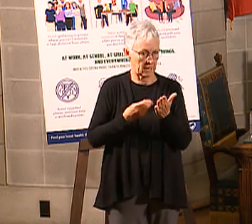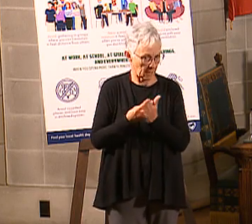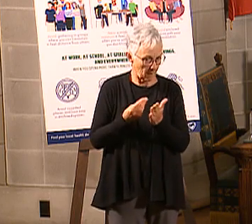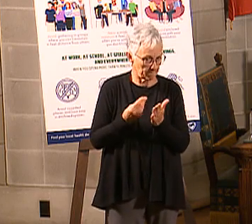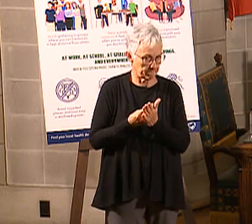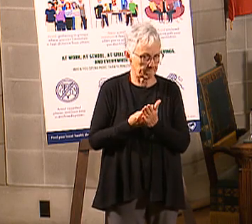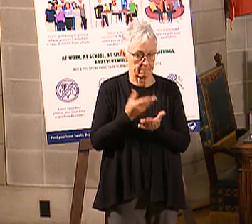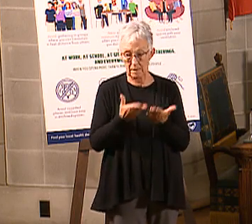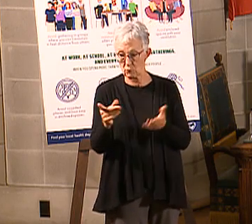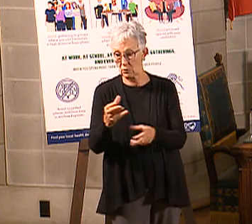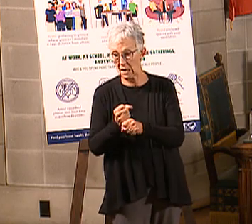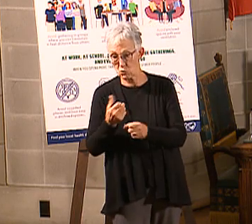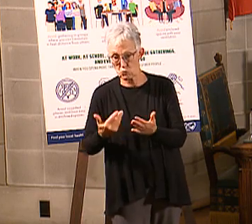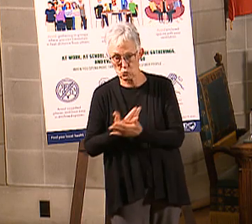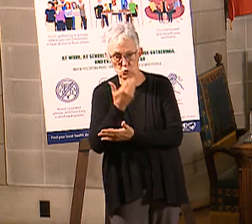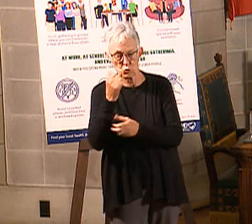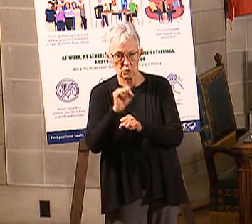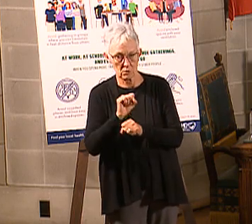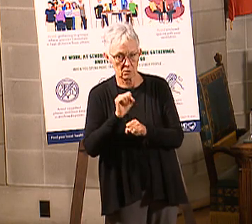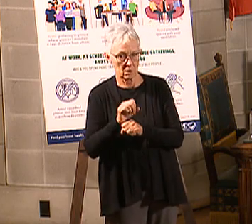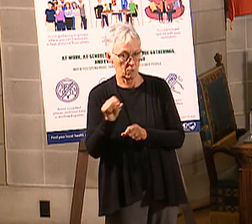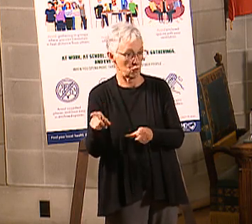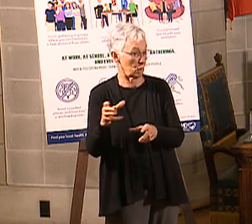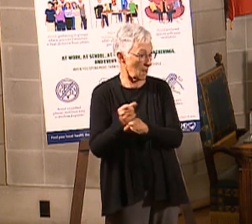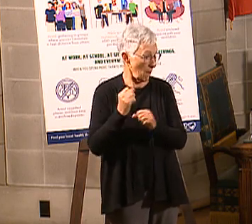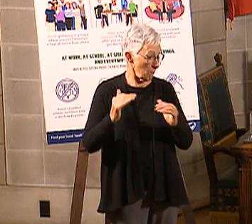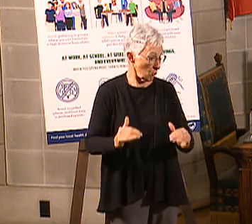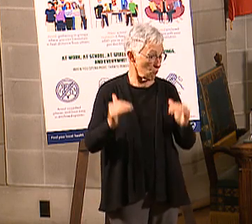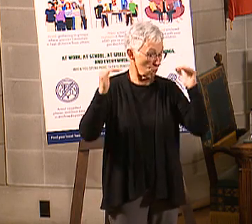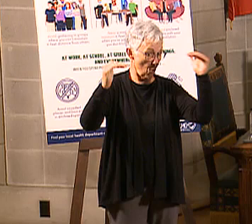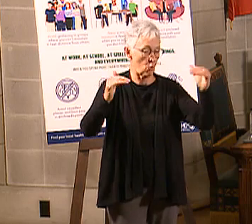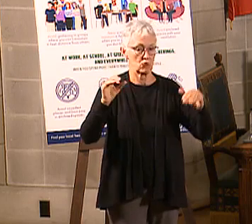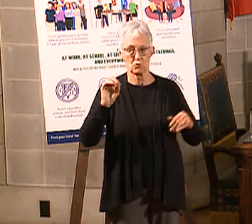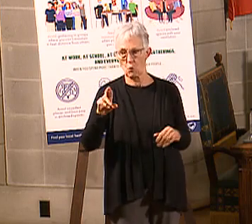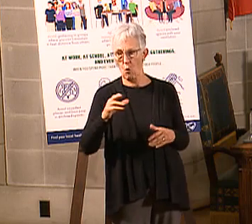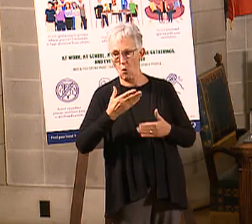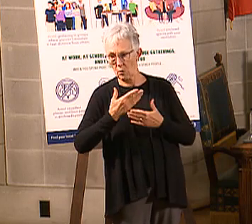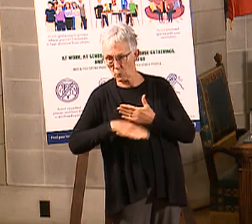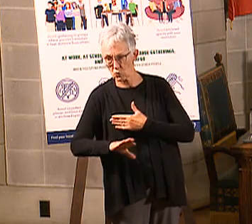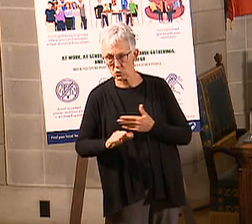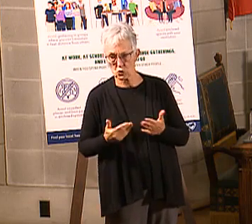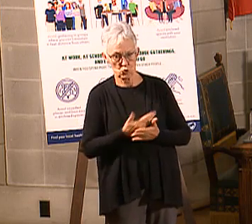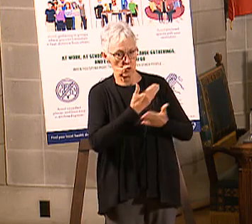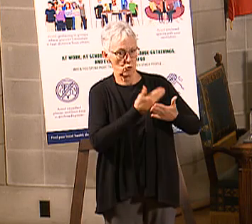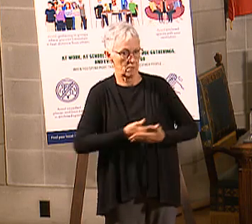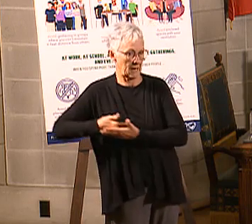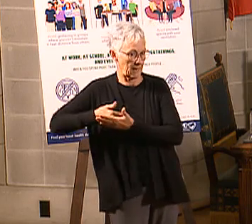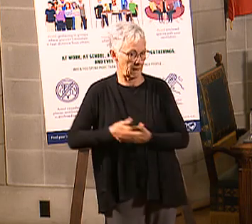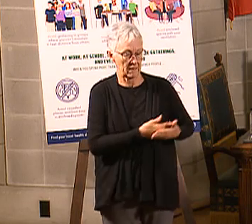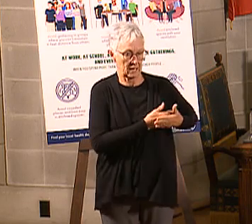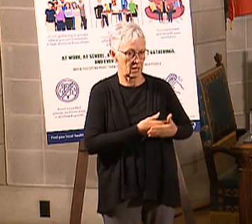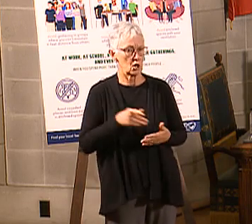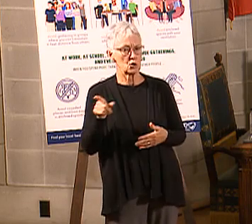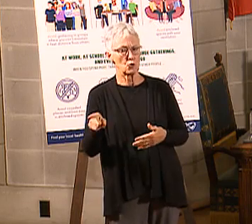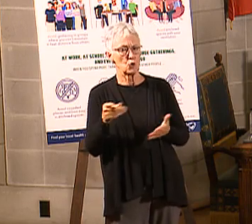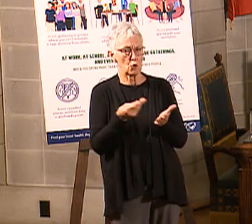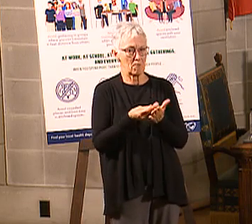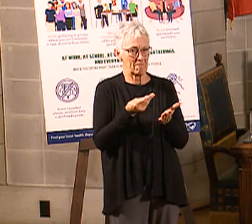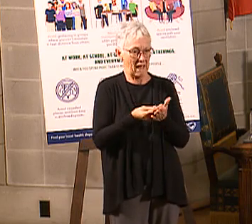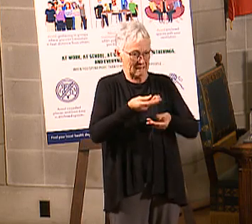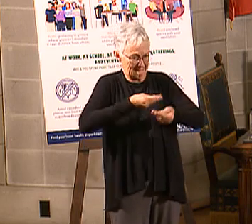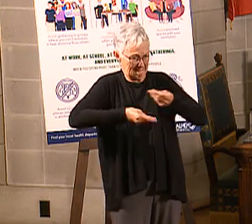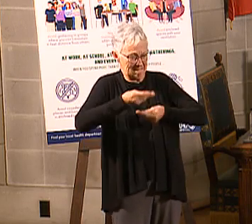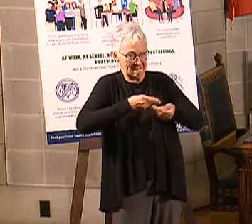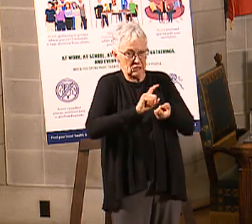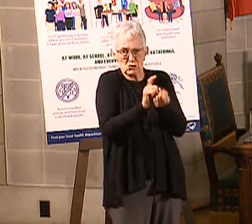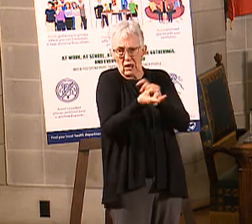promotion that pays more, or there was a birth of a new child in the family. If you have a material change in your life's circumstances, you have